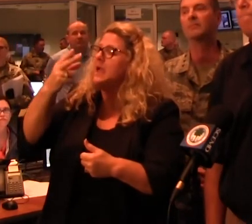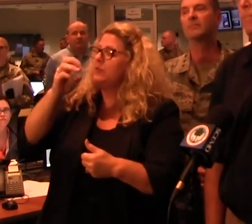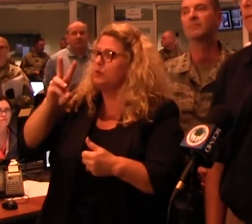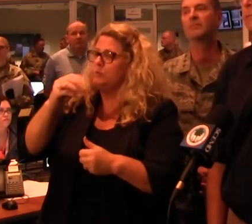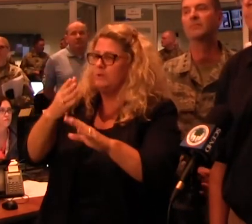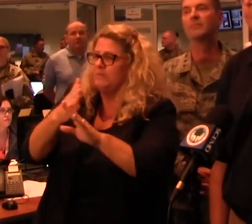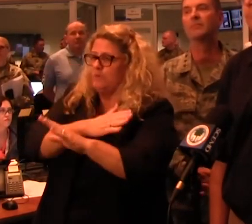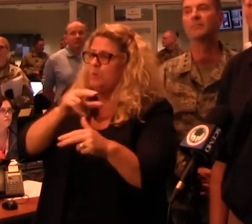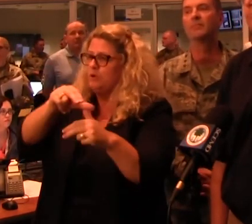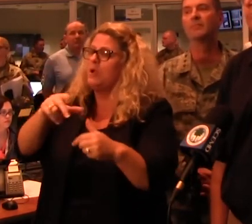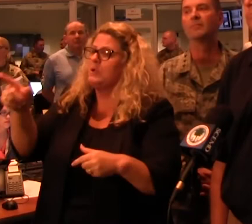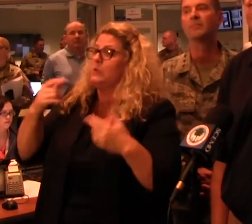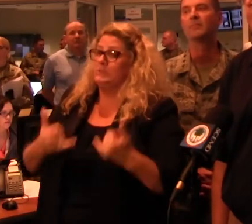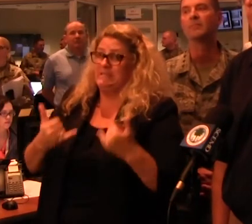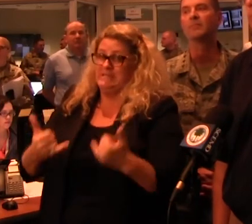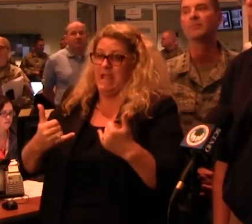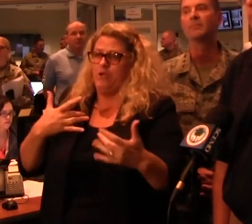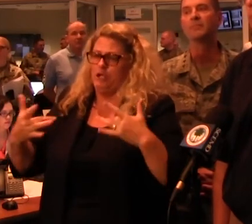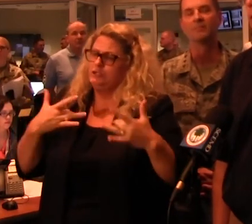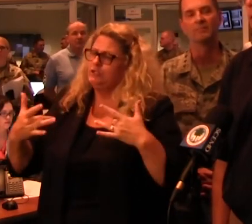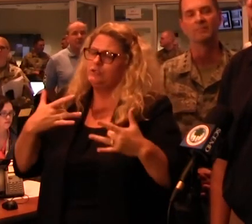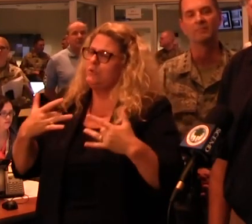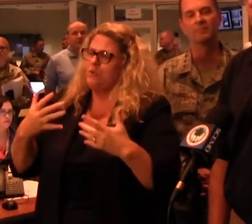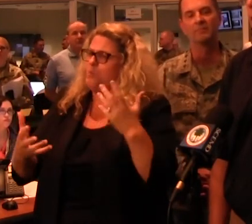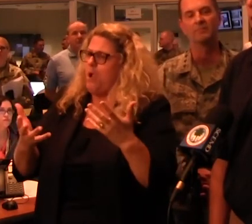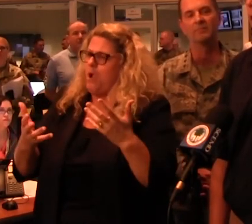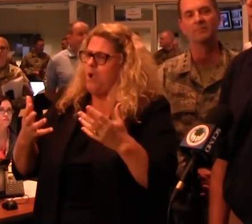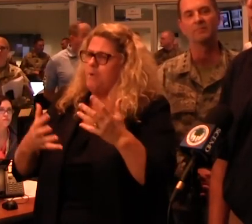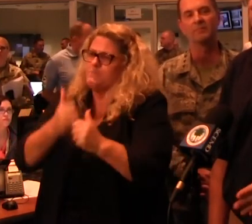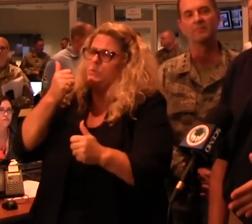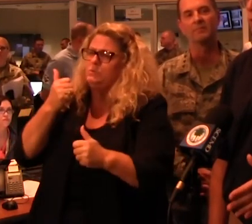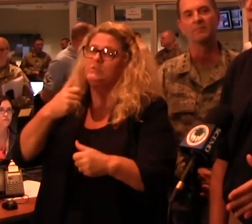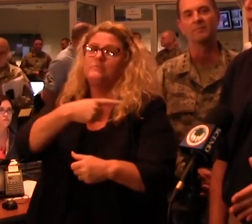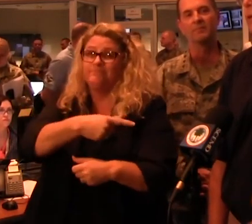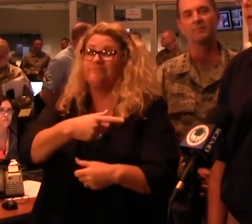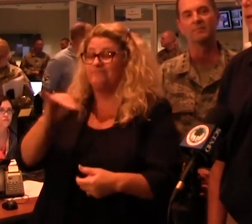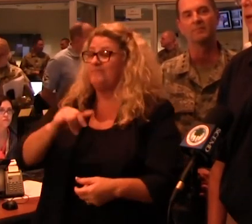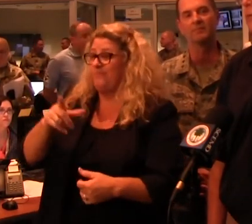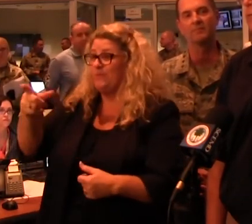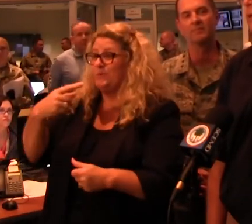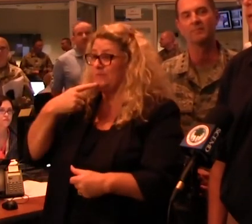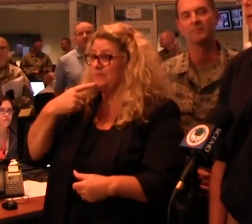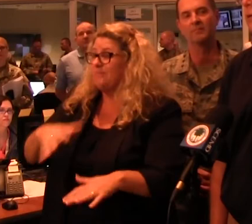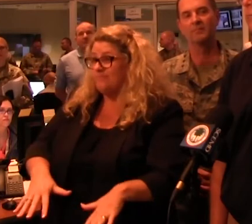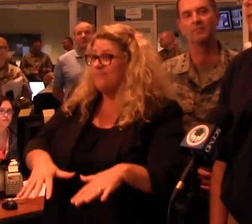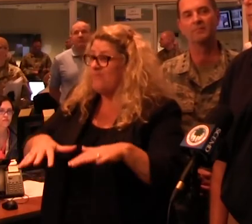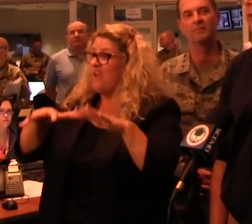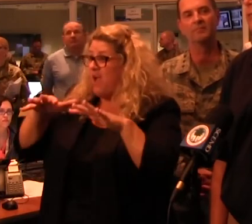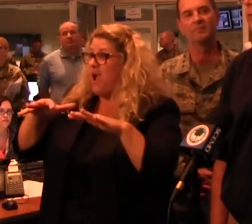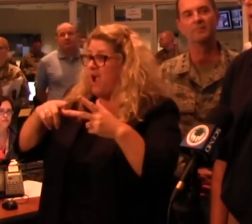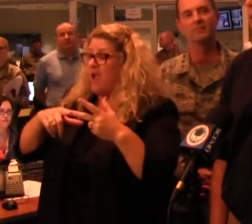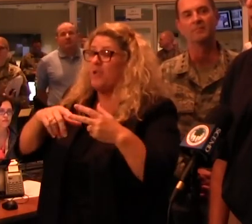concerns for today for flooding and possible rescues? Well, obviously, just what you said, you know, having flooding and